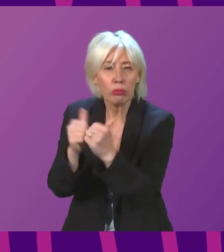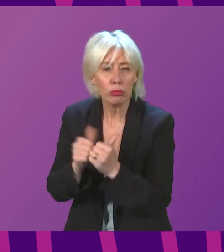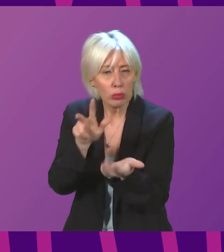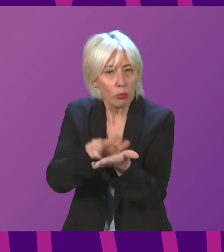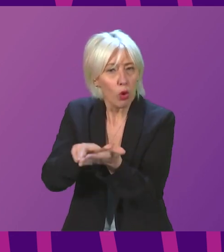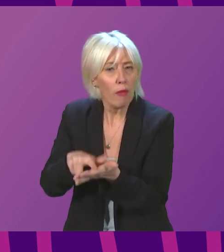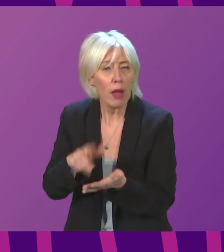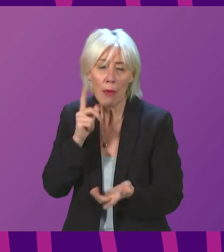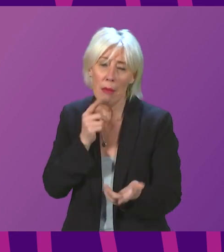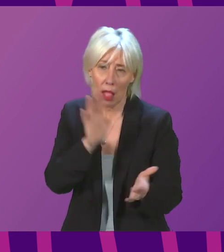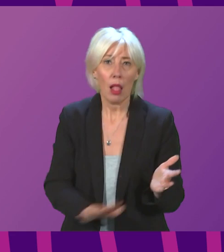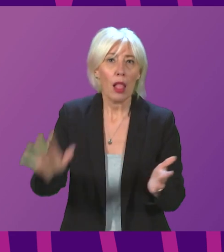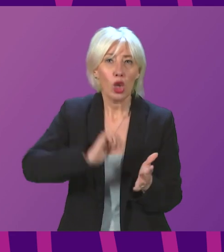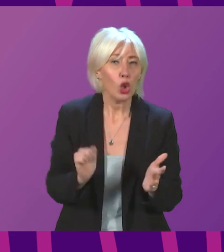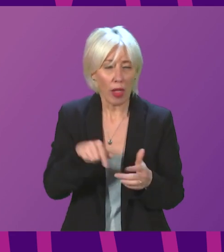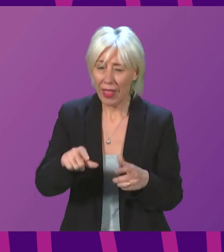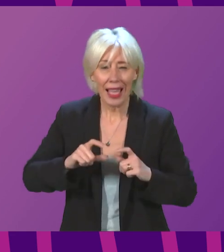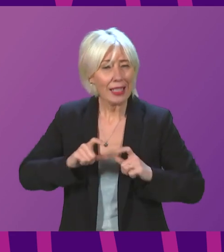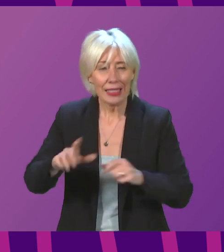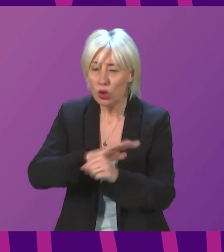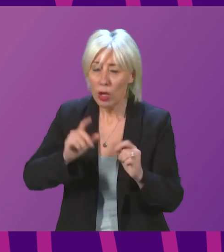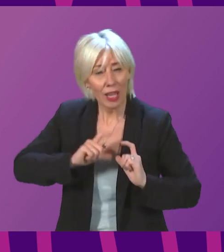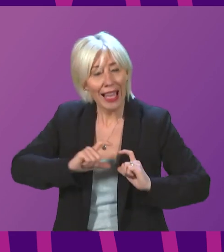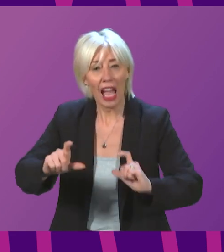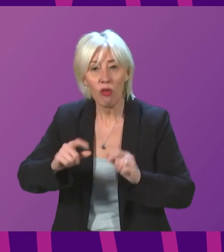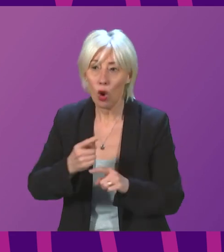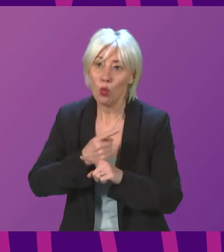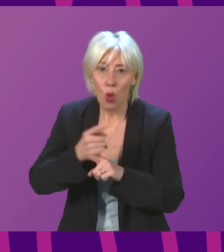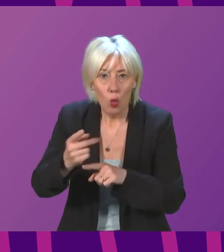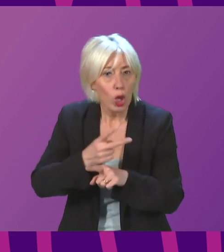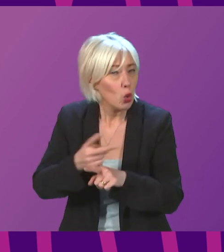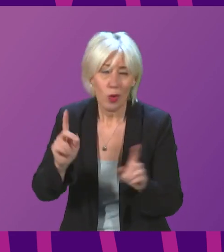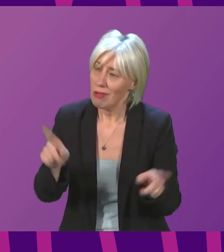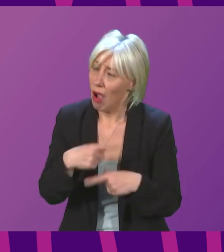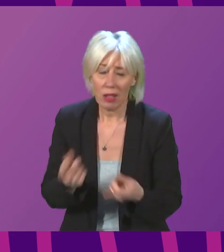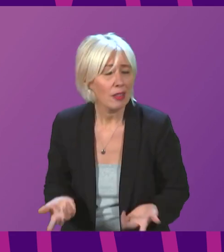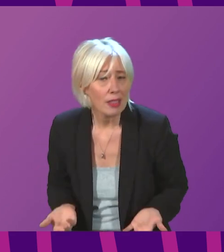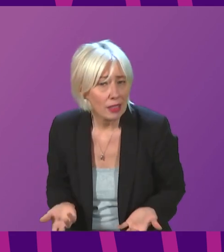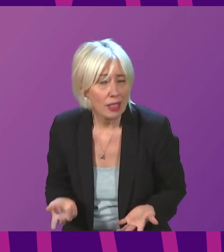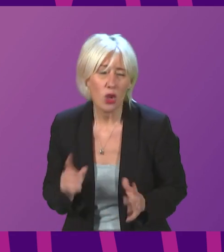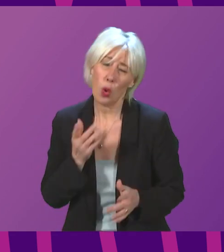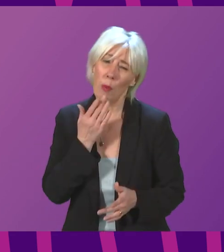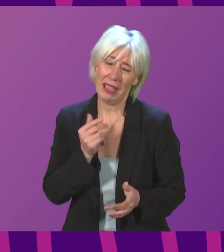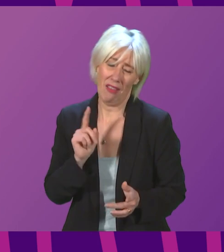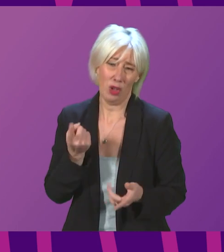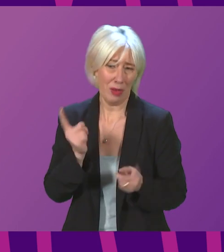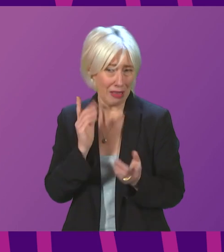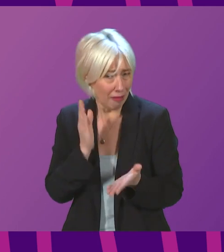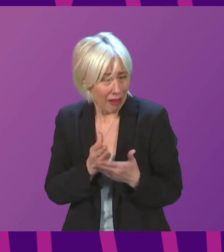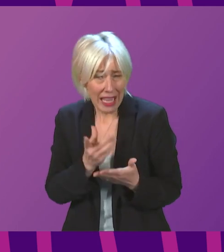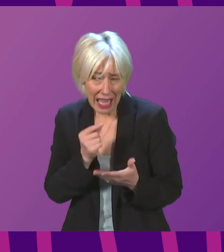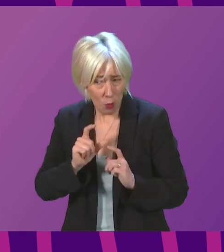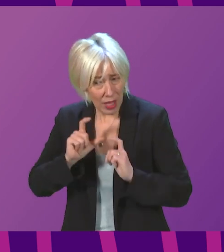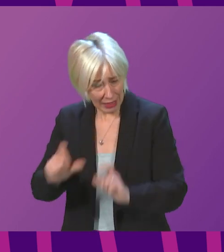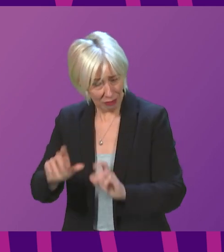can't afford for this situation to continue for weeks, as the First Minister has said. So, First Minister, can we really afford to lead these